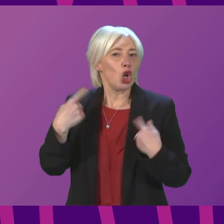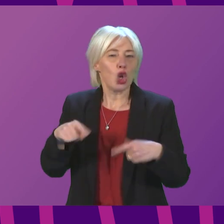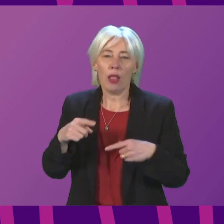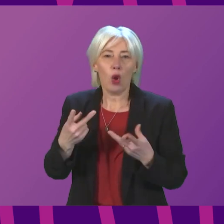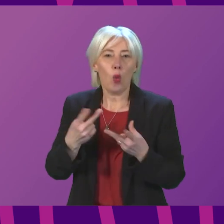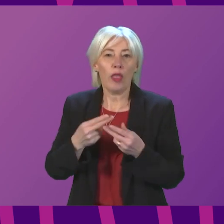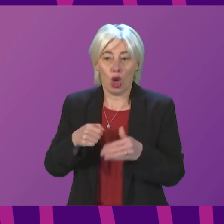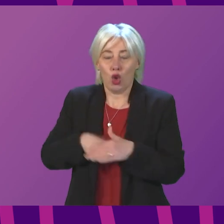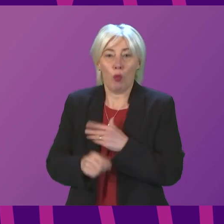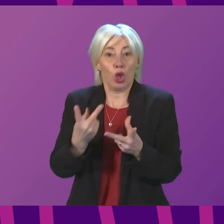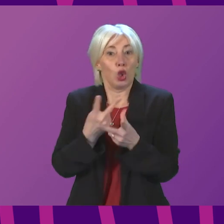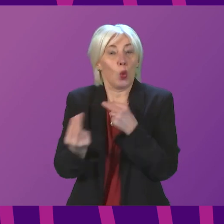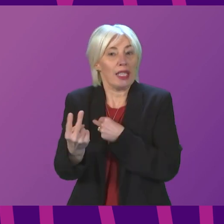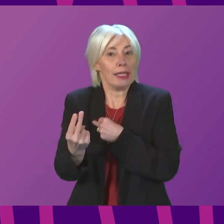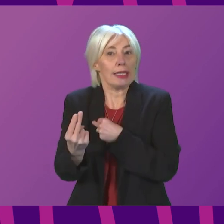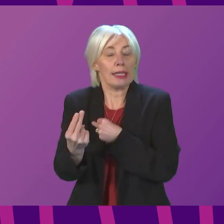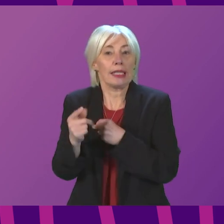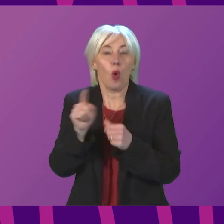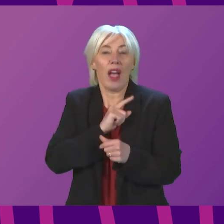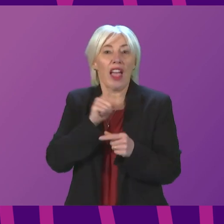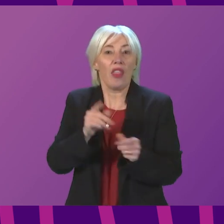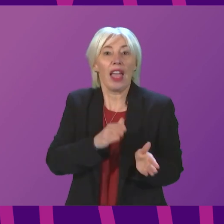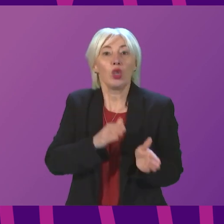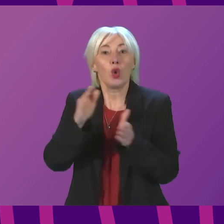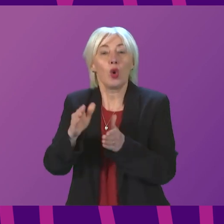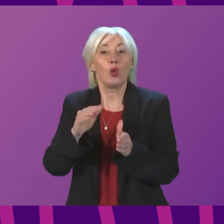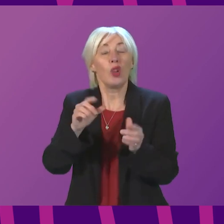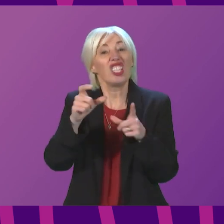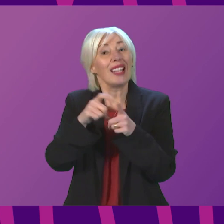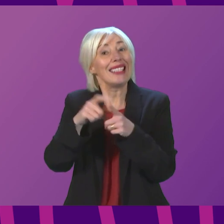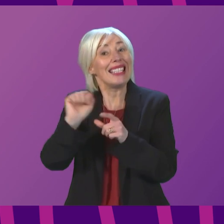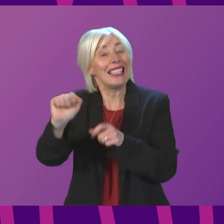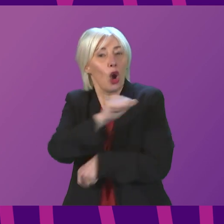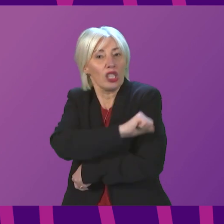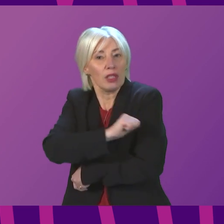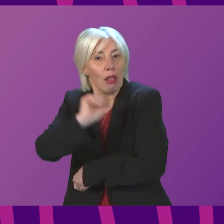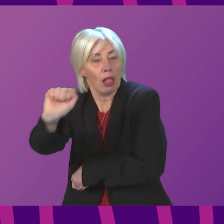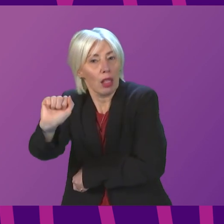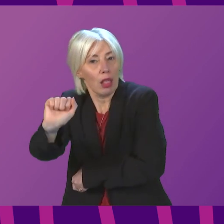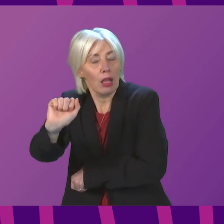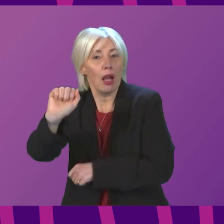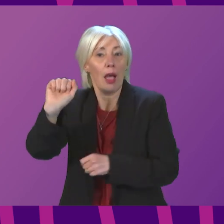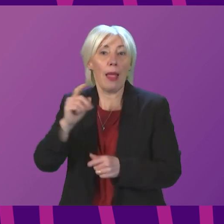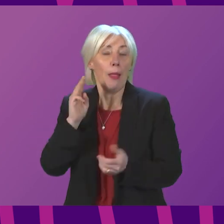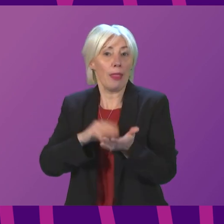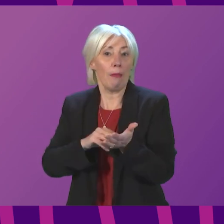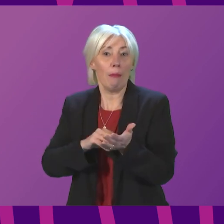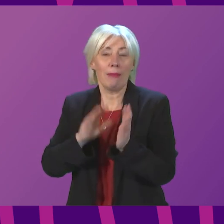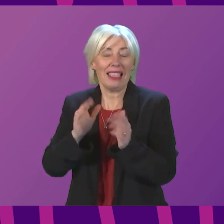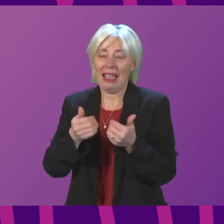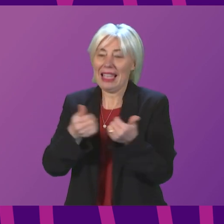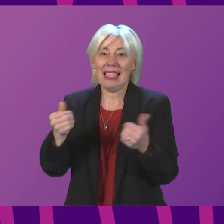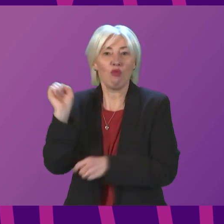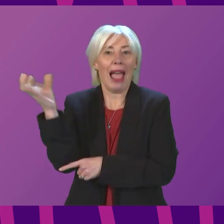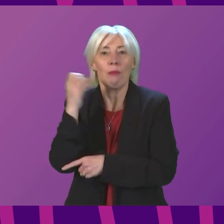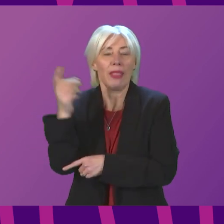newborn twins as they were transferred to the neonatal unit at Ninewells Hospital in Dundee, and she would have to wait for a separate ambulance.